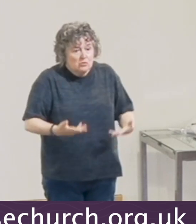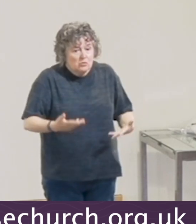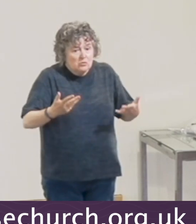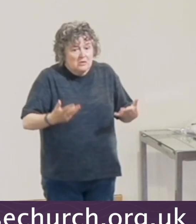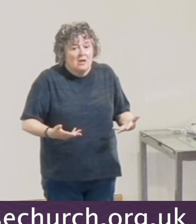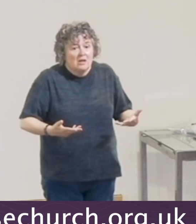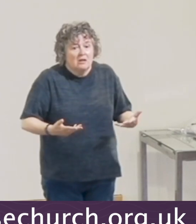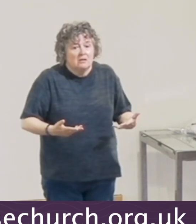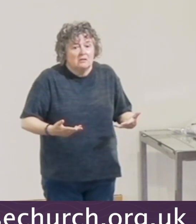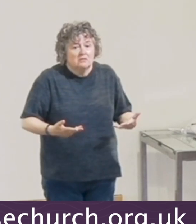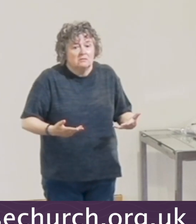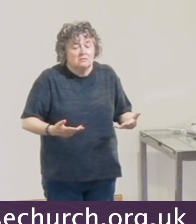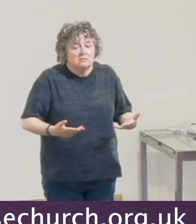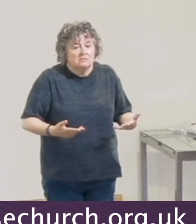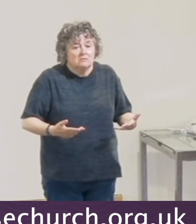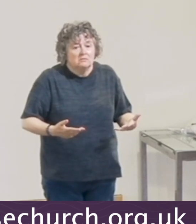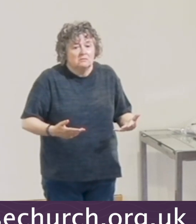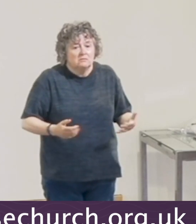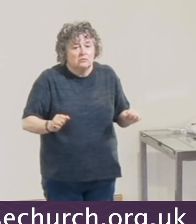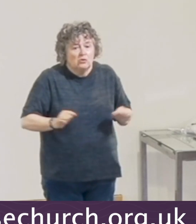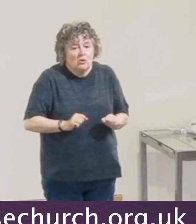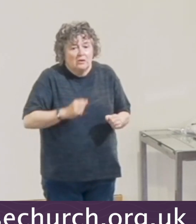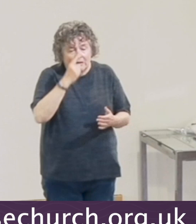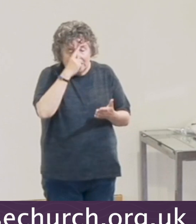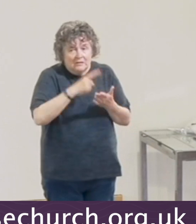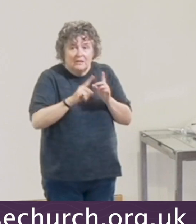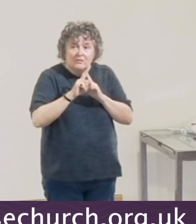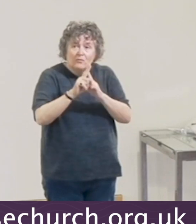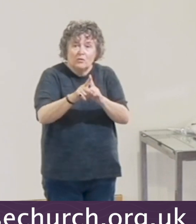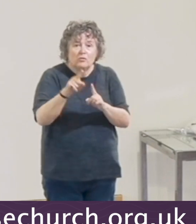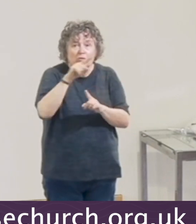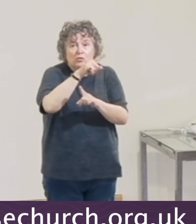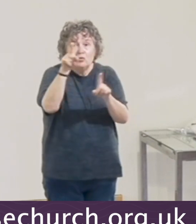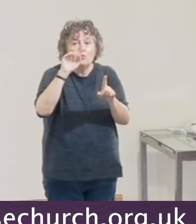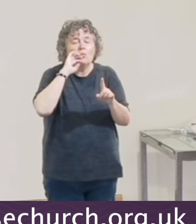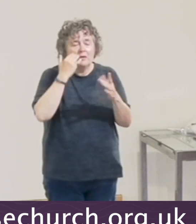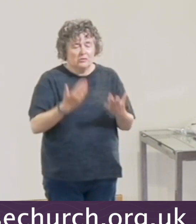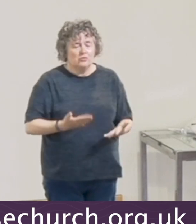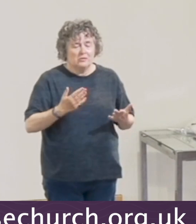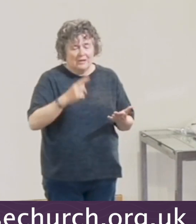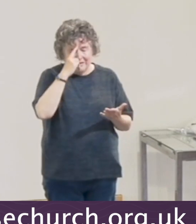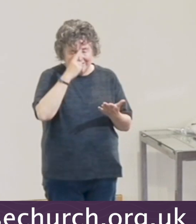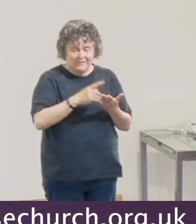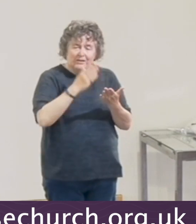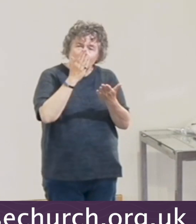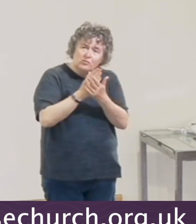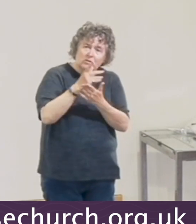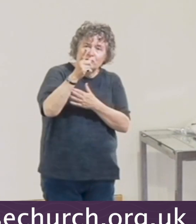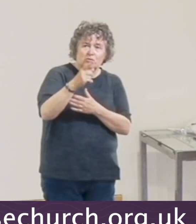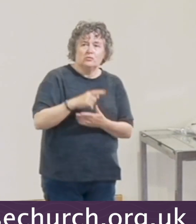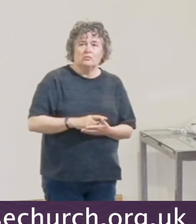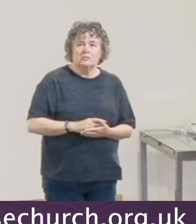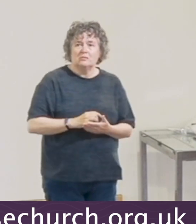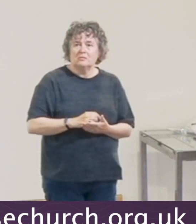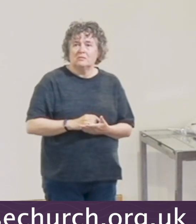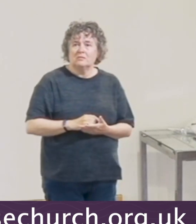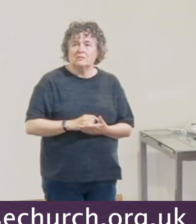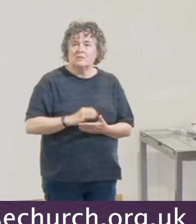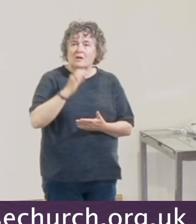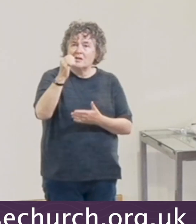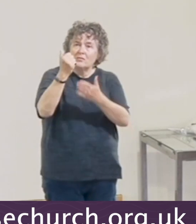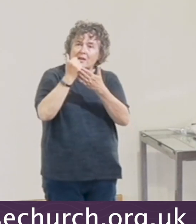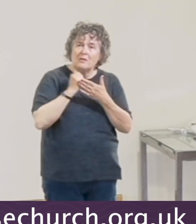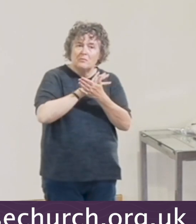have not accepted you as saviour, Lord, that they will make that step today to trust you and to get that help of the Holy